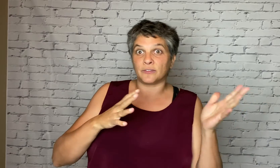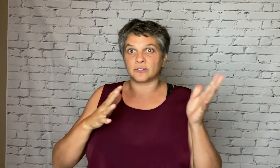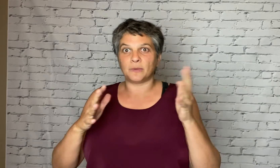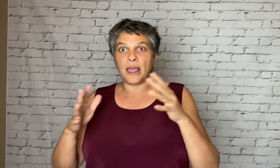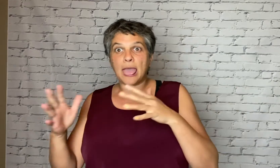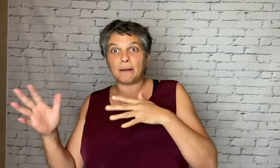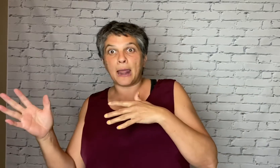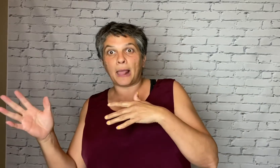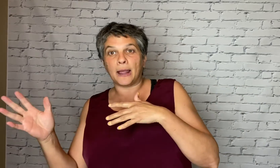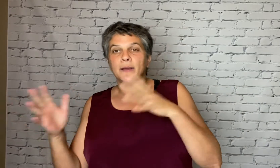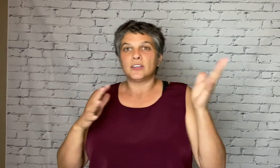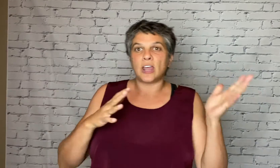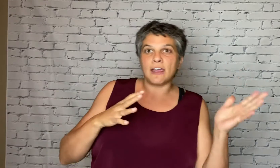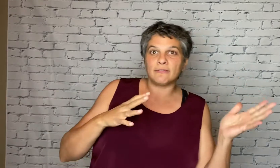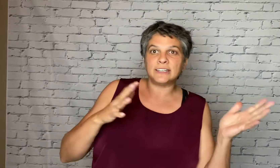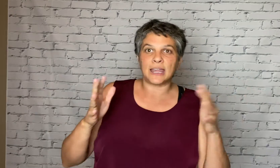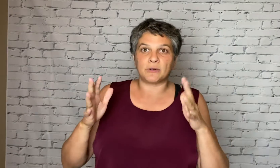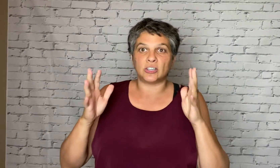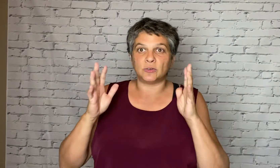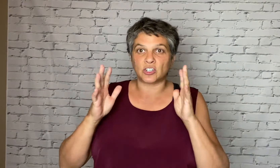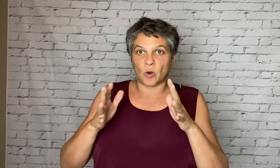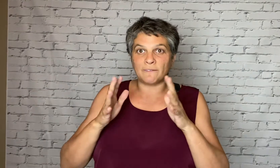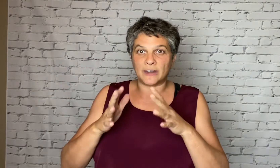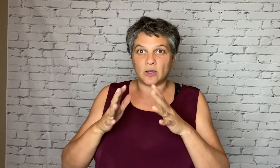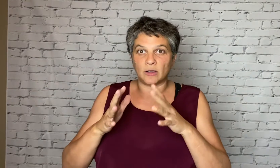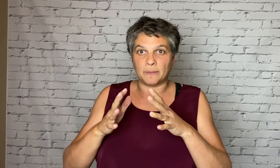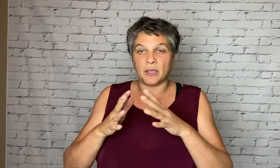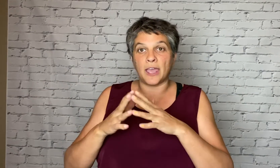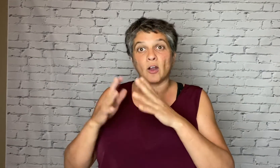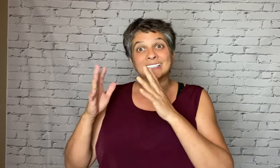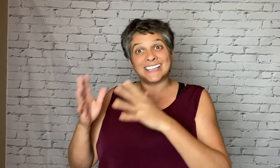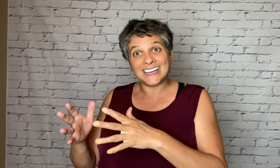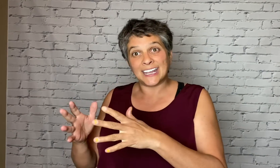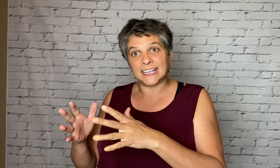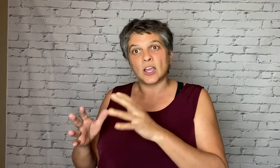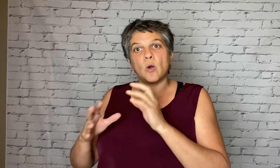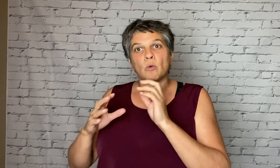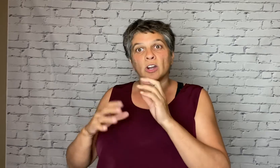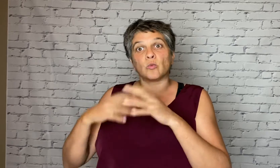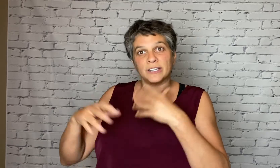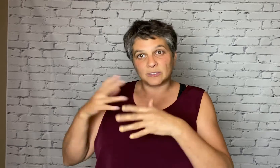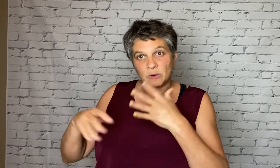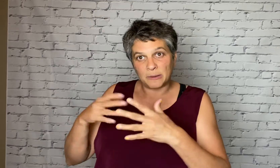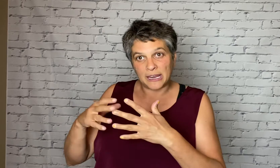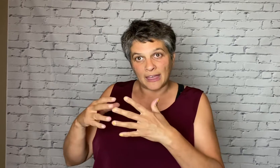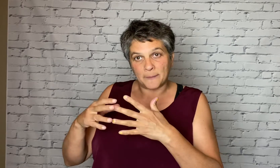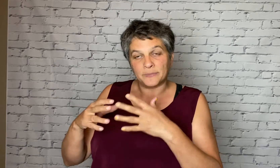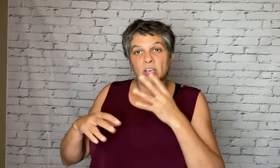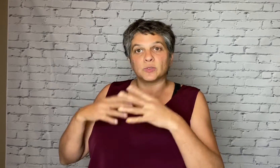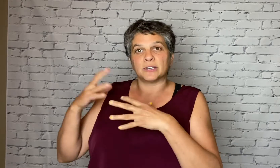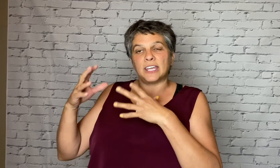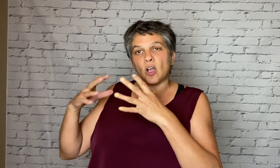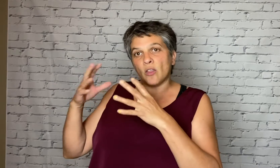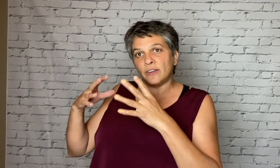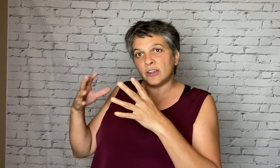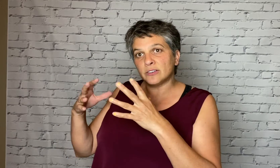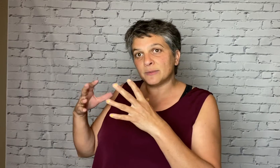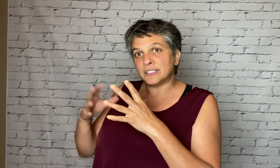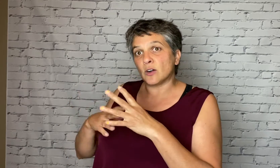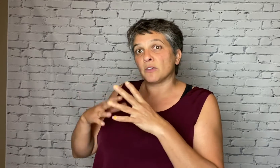first every day I'm going to do a short video clip and on Sundays we're going to rinse and repeat that. So we're going to take all the videos that we did over